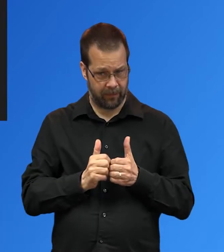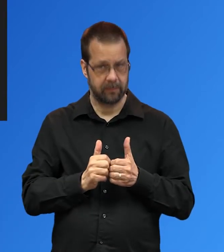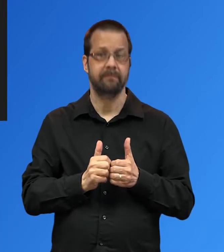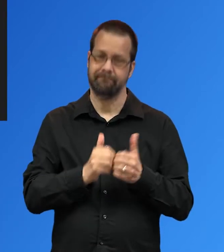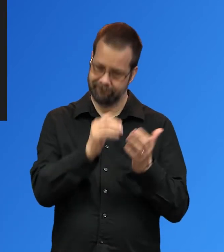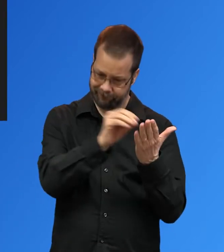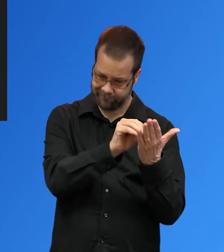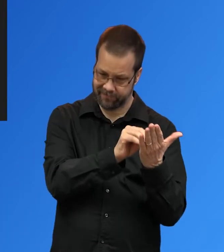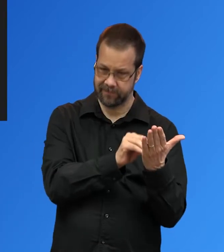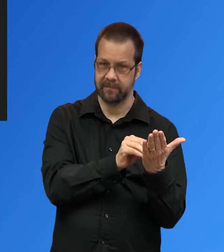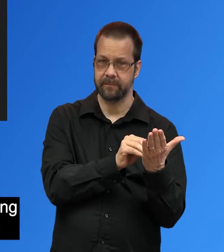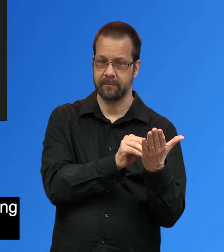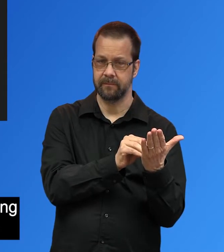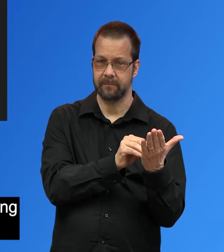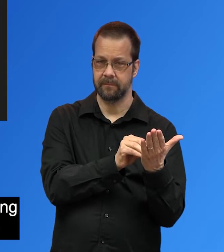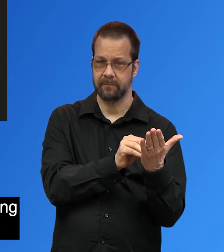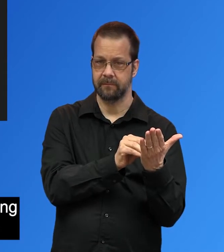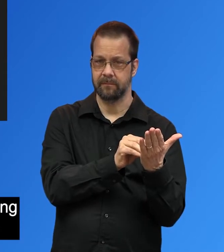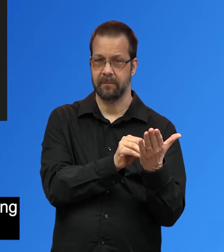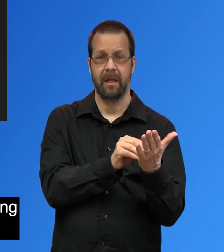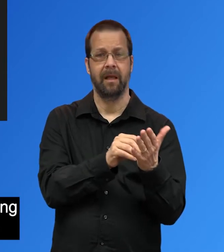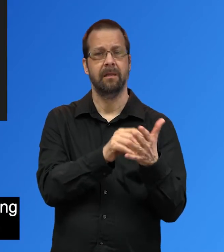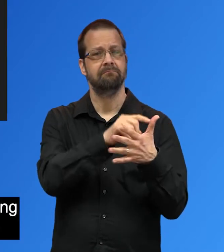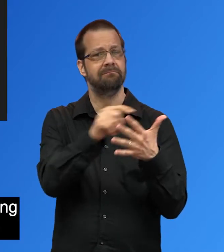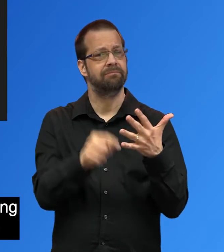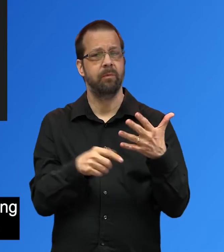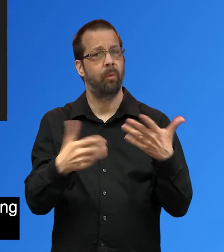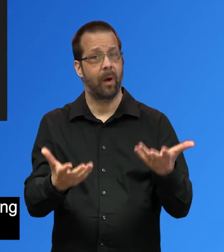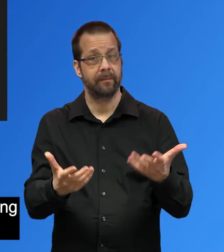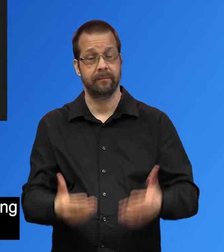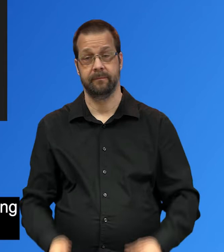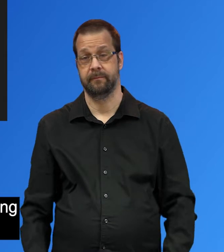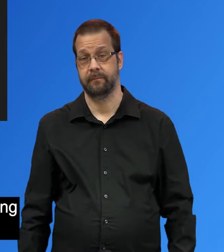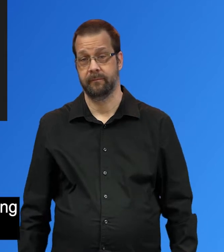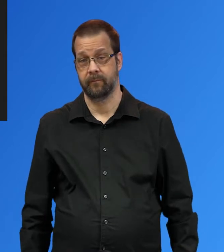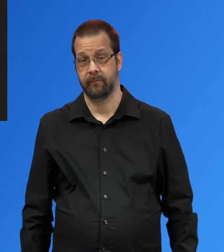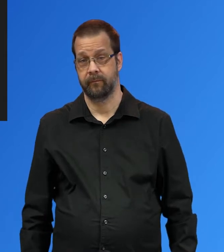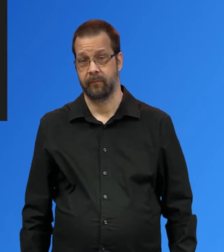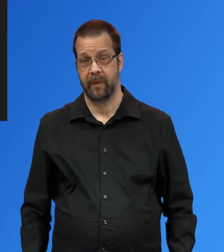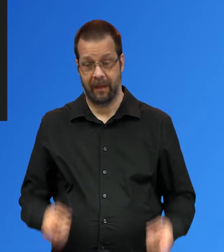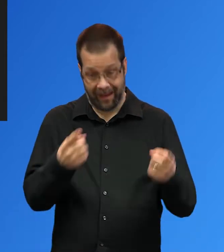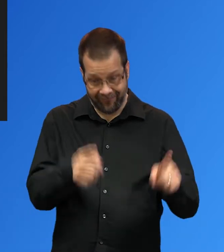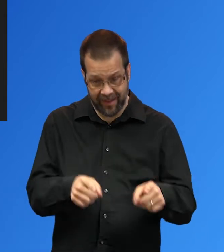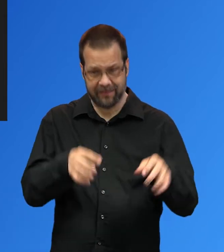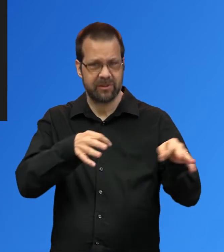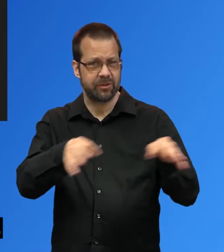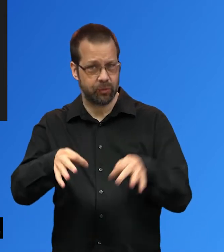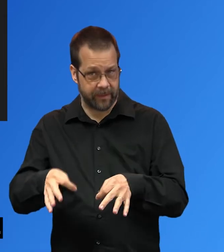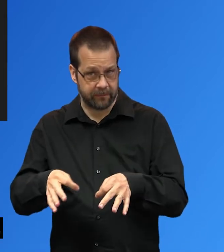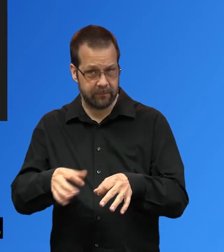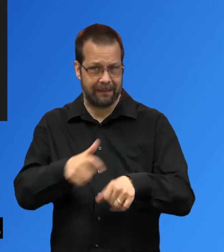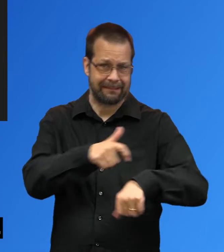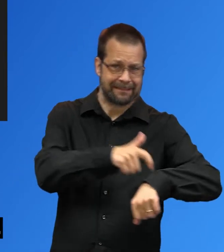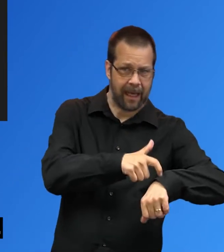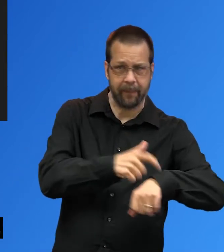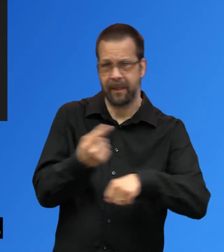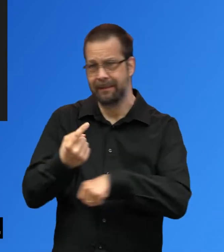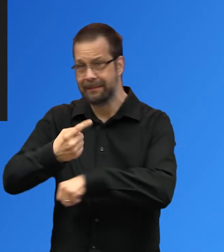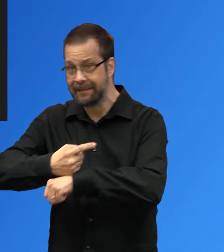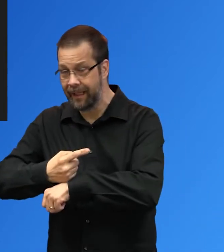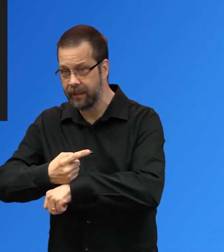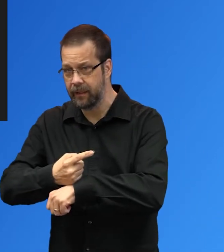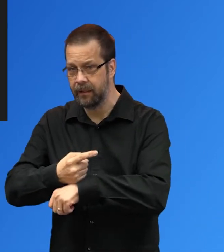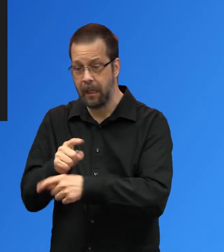in the invitation. Be sure to include the following in your communications. Event description, date and time of the event,